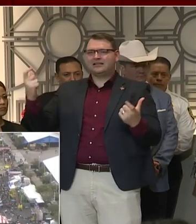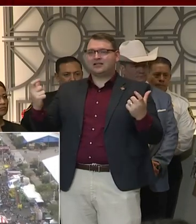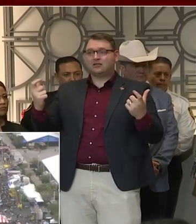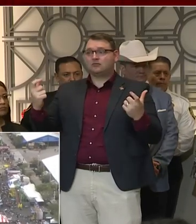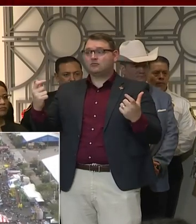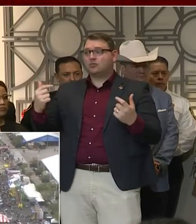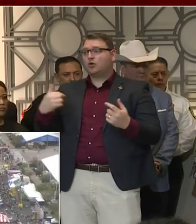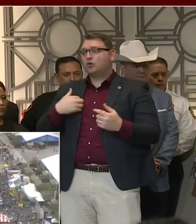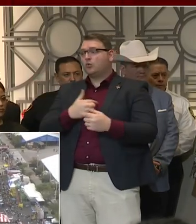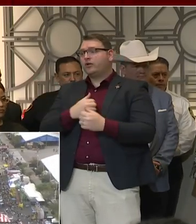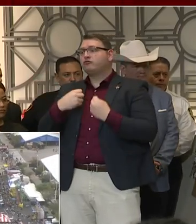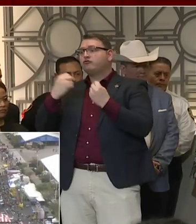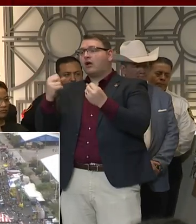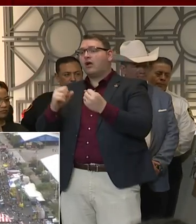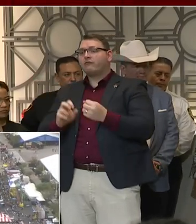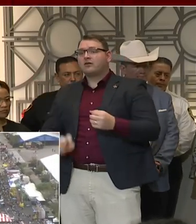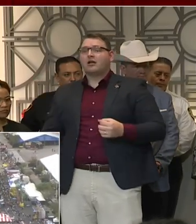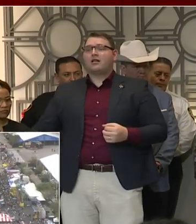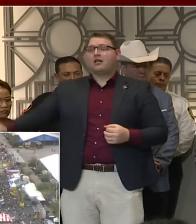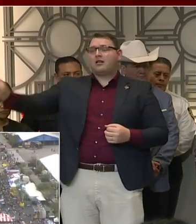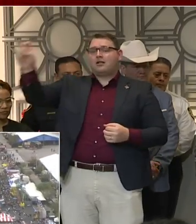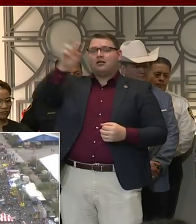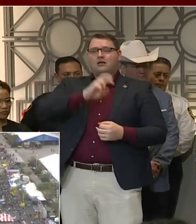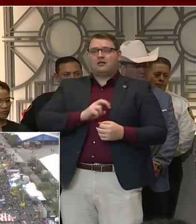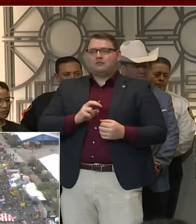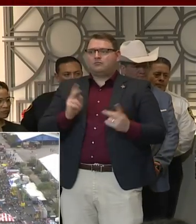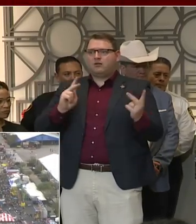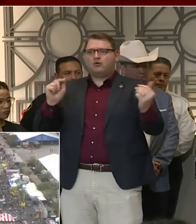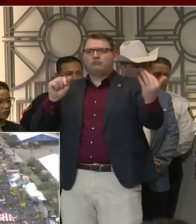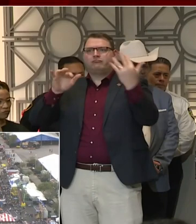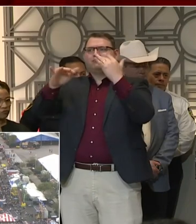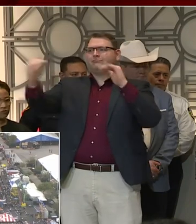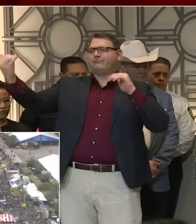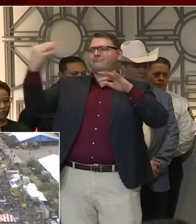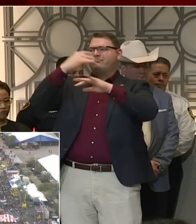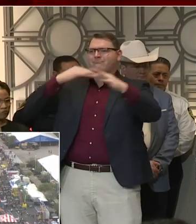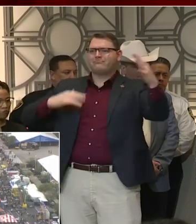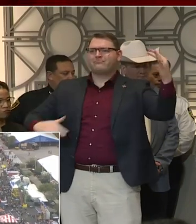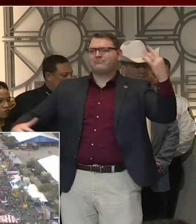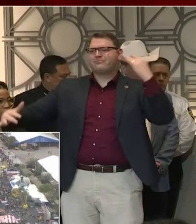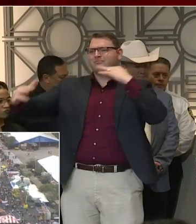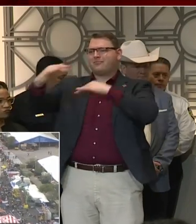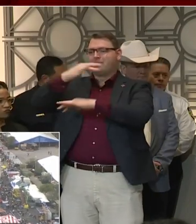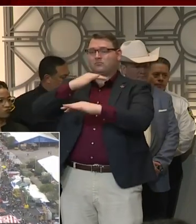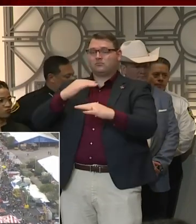And so the goal is if we can significantly slow things down.